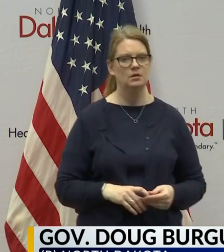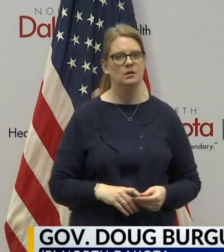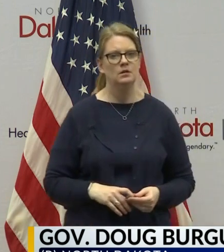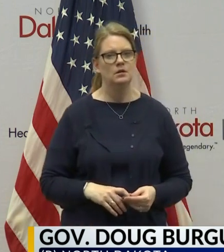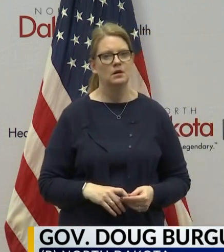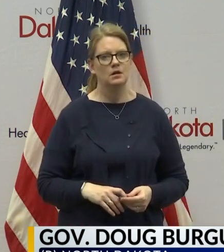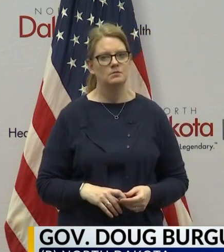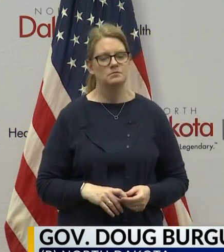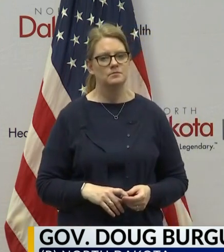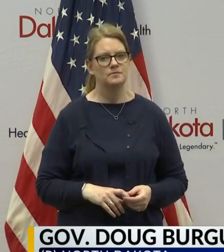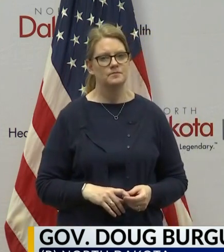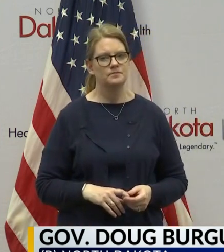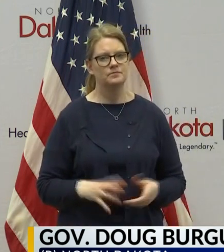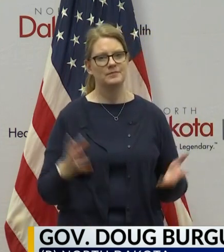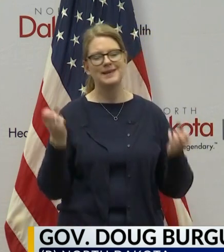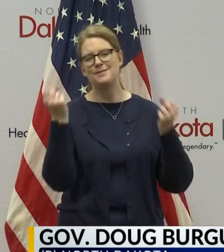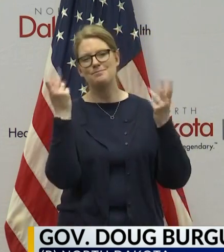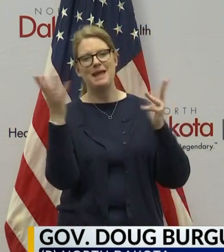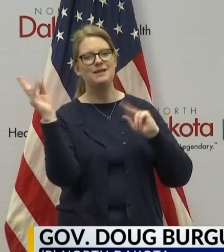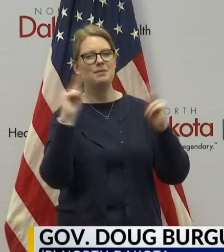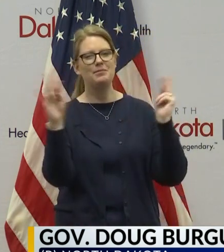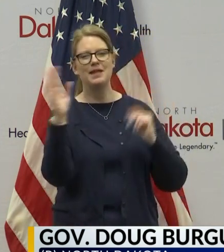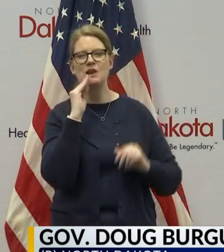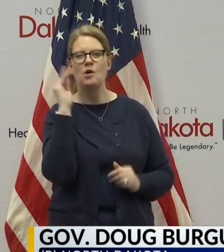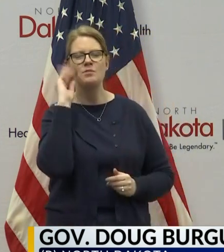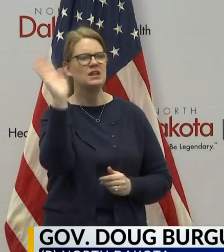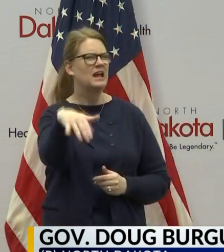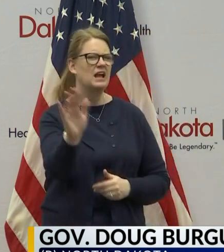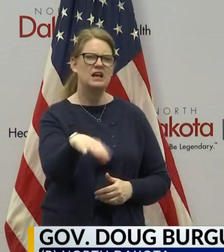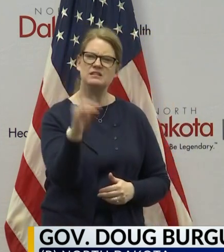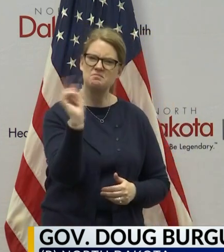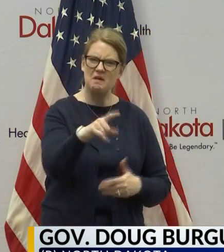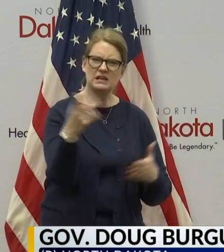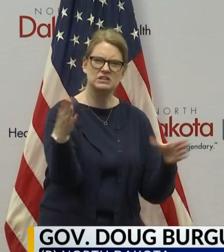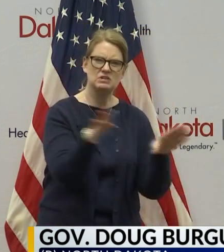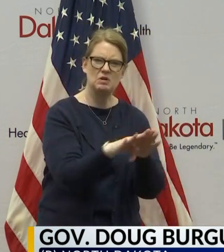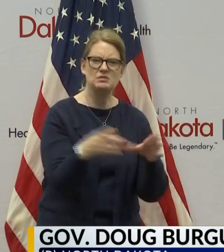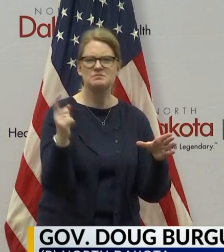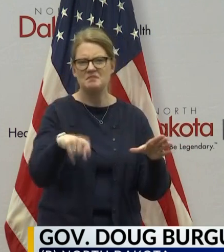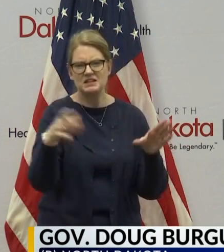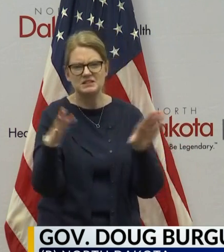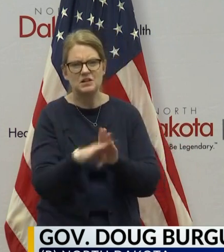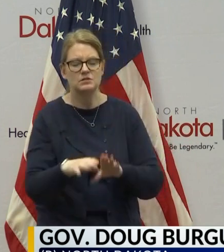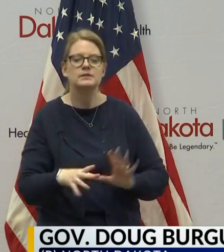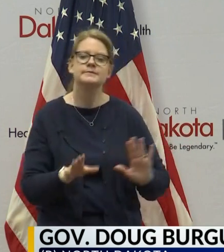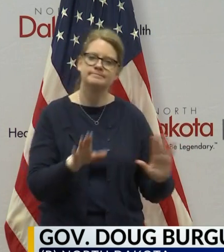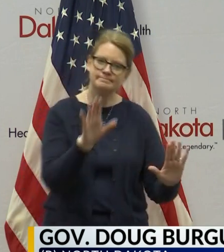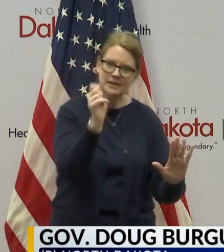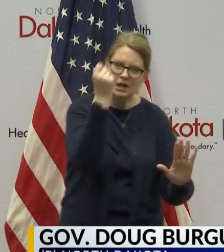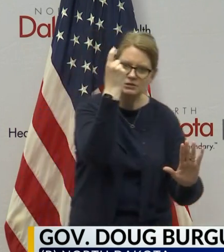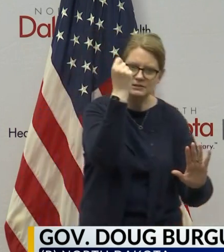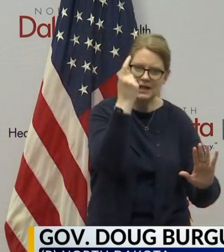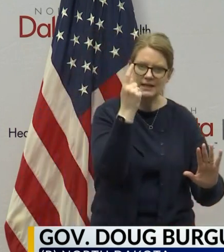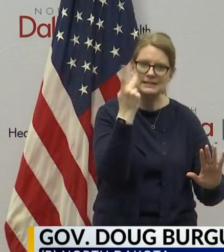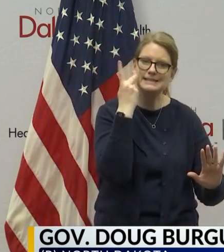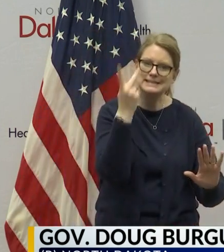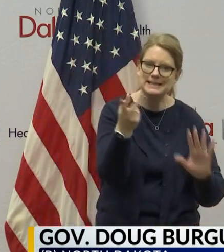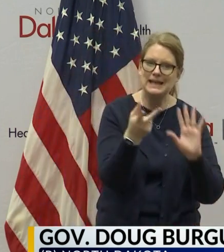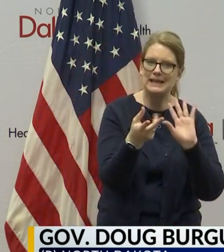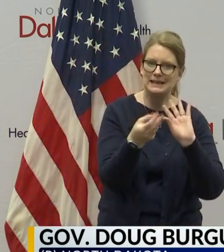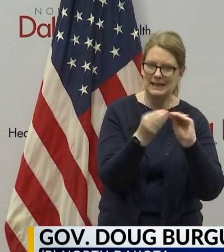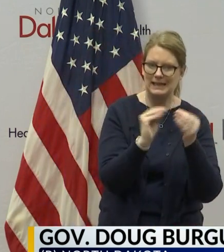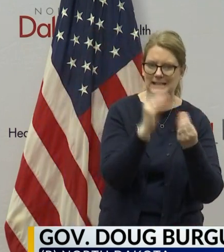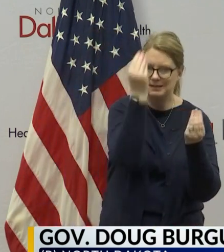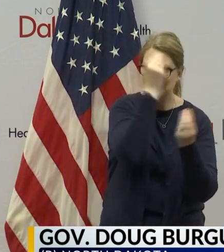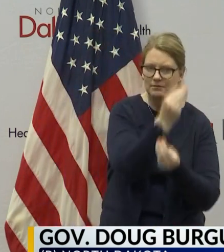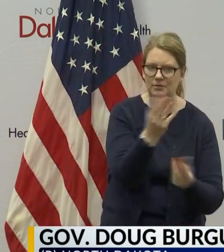out, you know, calls for us to do more, I encourage them to look at the data we're sharing today and know that when it makes sense,